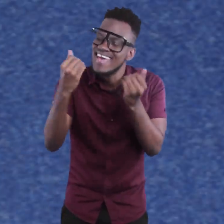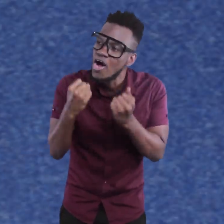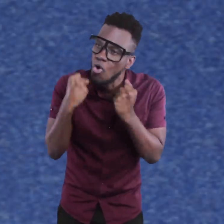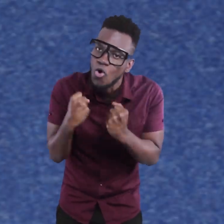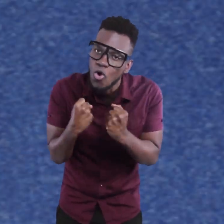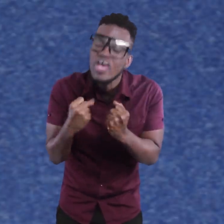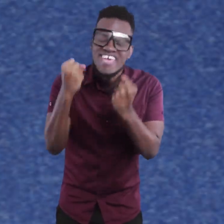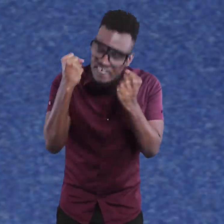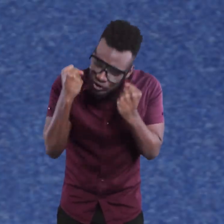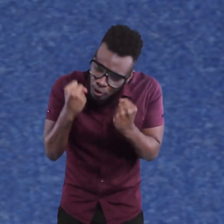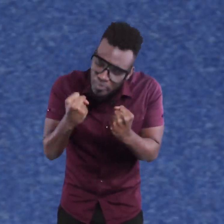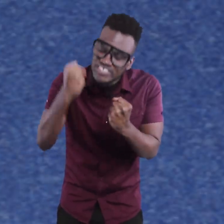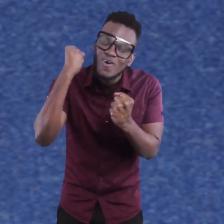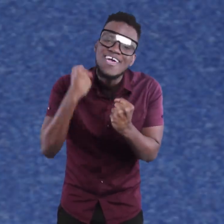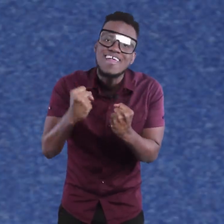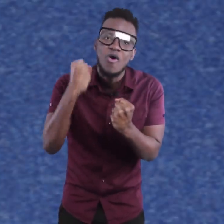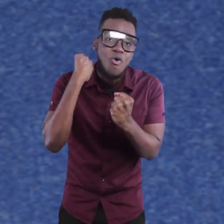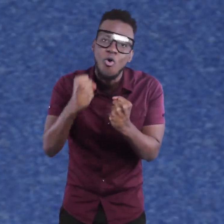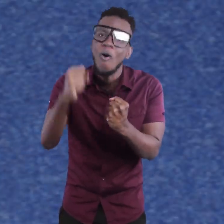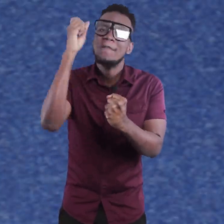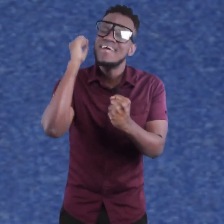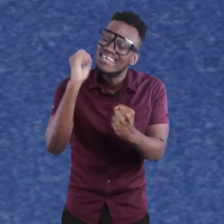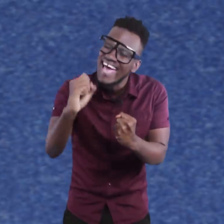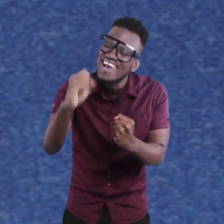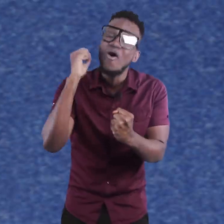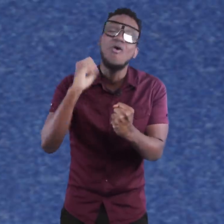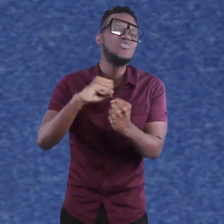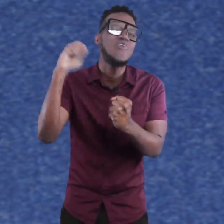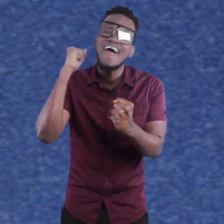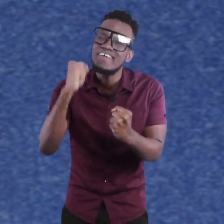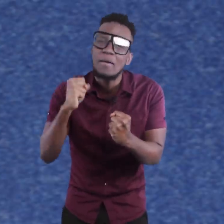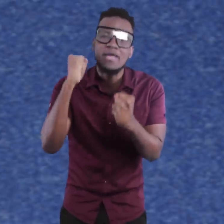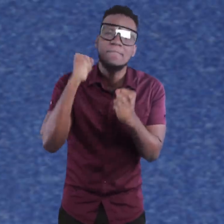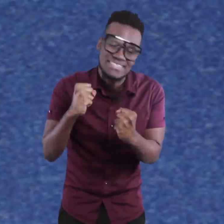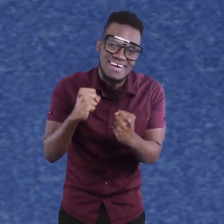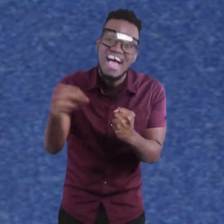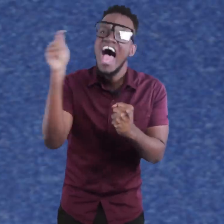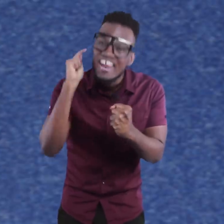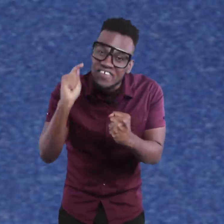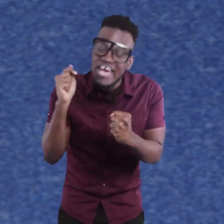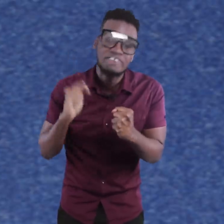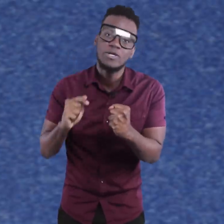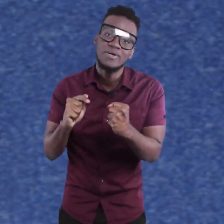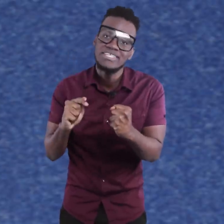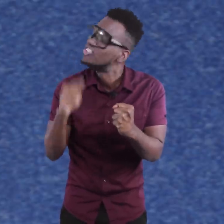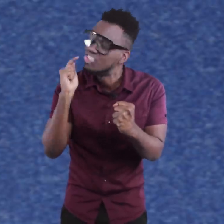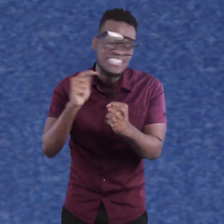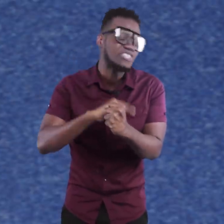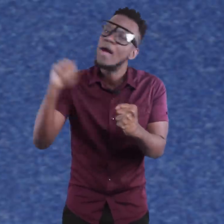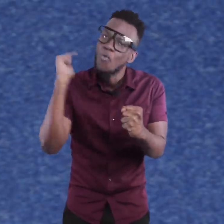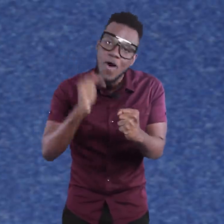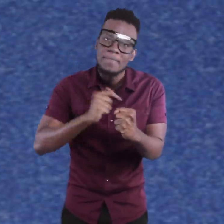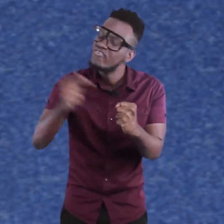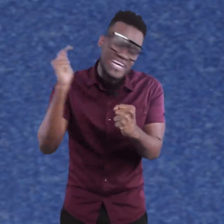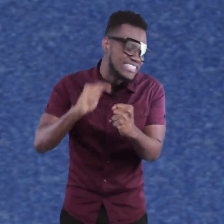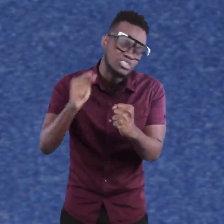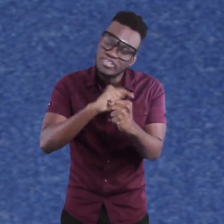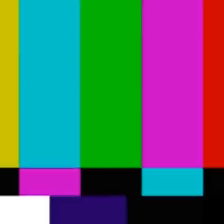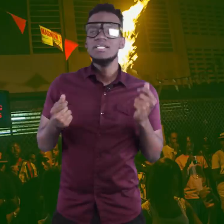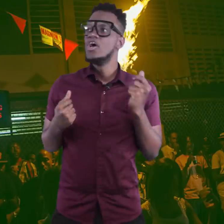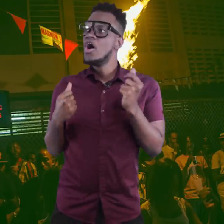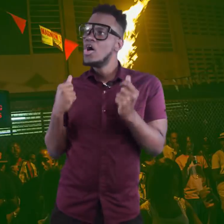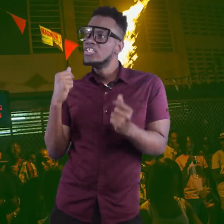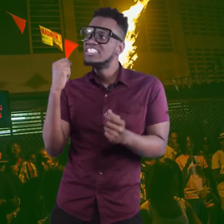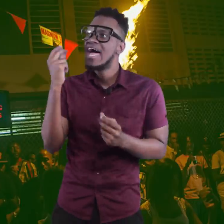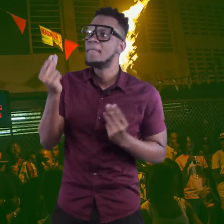feel like you in a go-go you have to suppress your in a go-go because anyhow you are ever make the mistake and forget to suppress it jesus christ one big renaissance